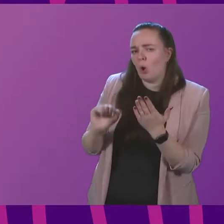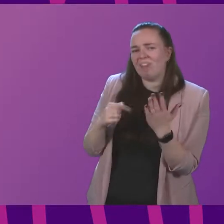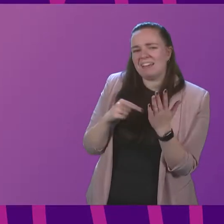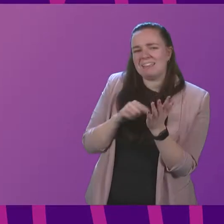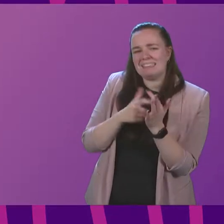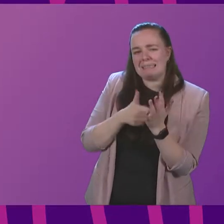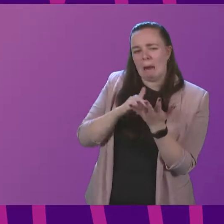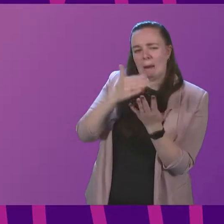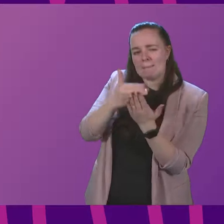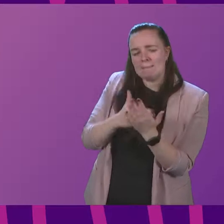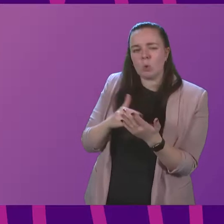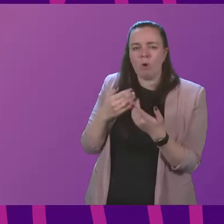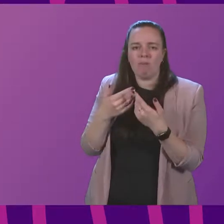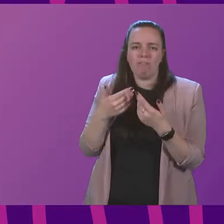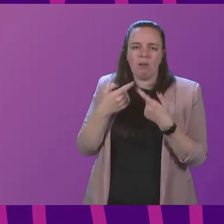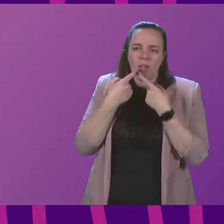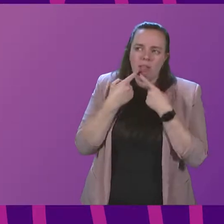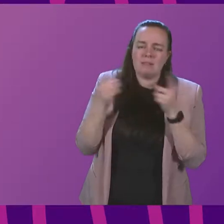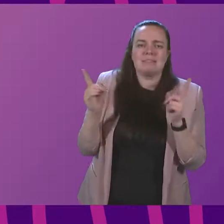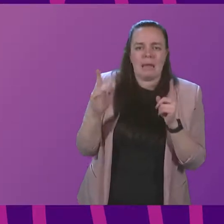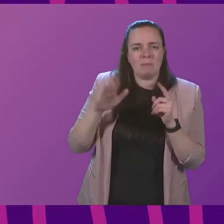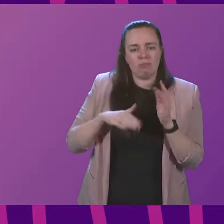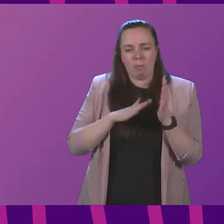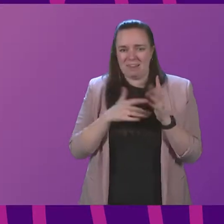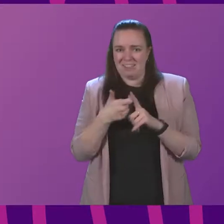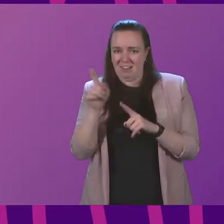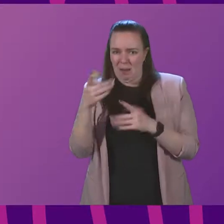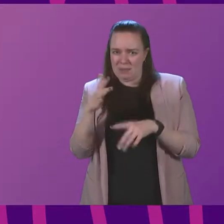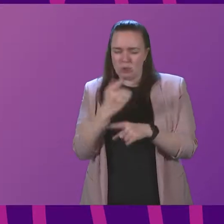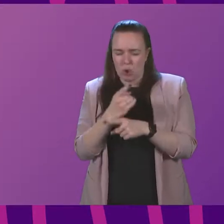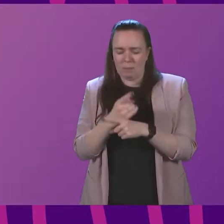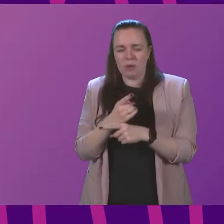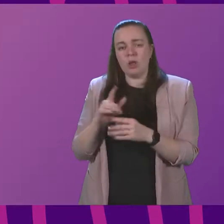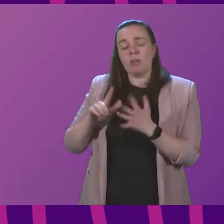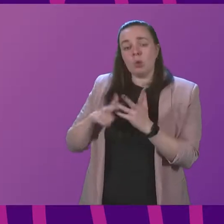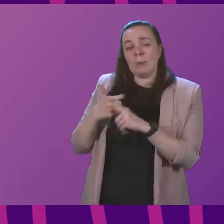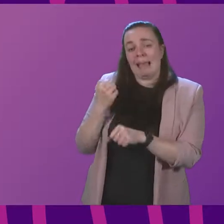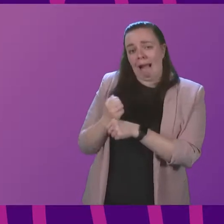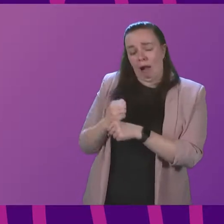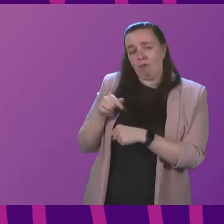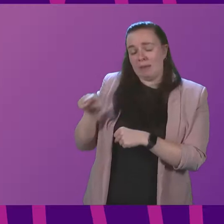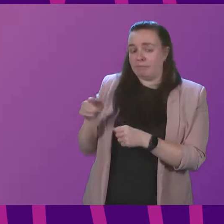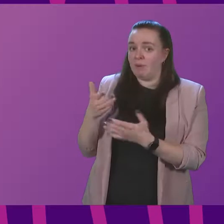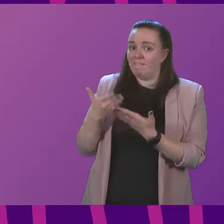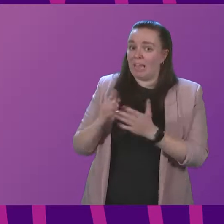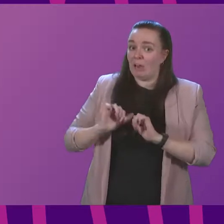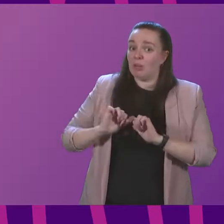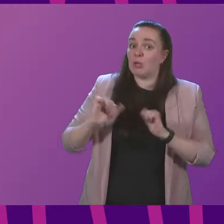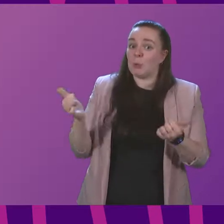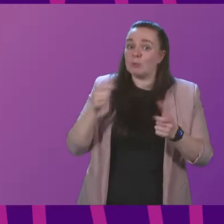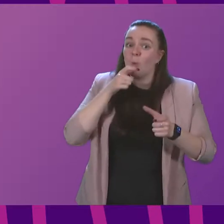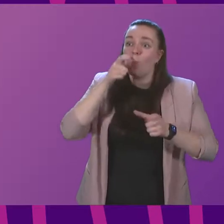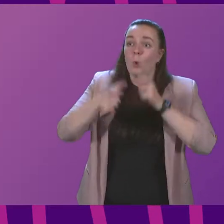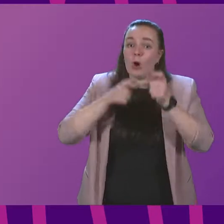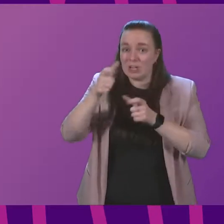of the press statement that Mr Kerr cites. The United Kingdom Government is awful good at words on